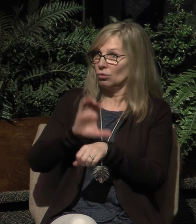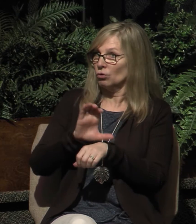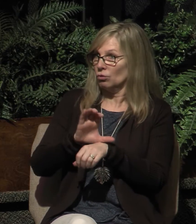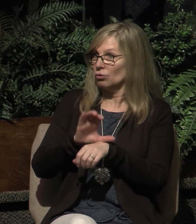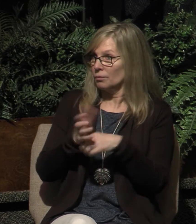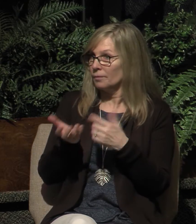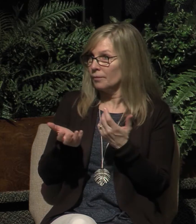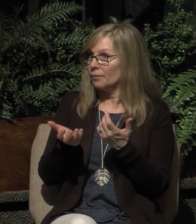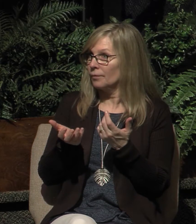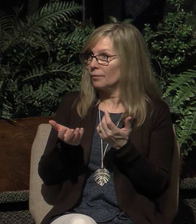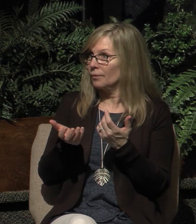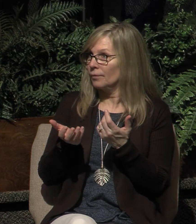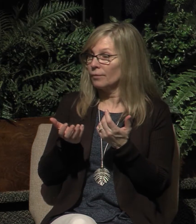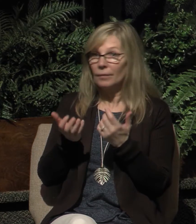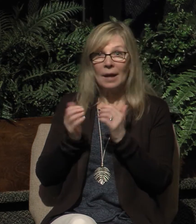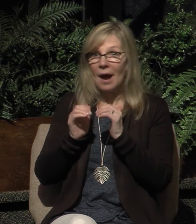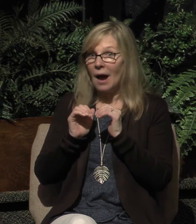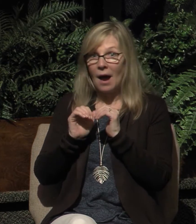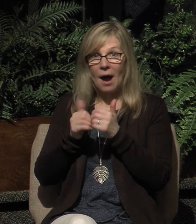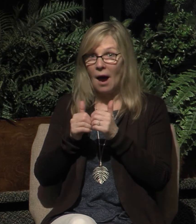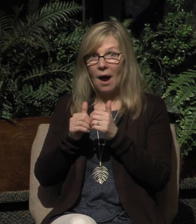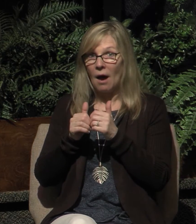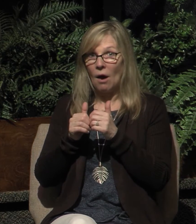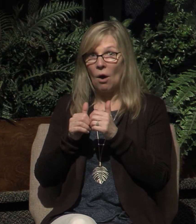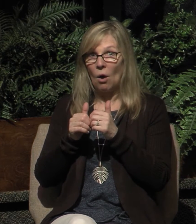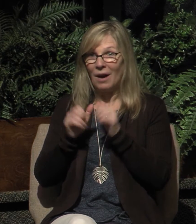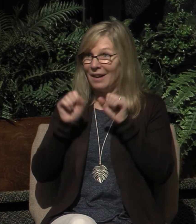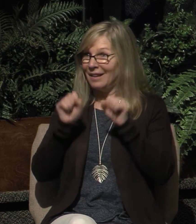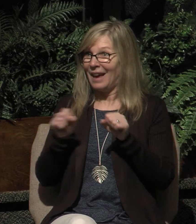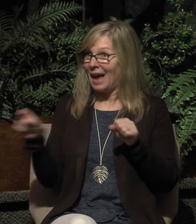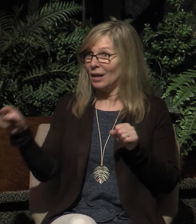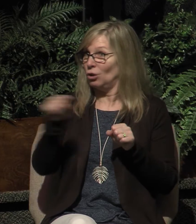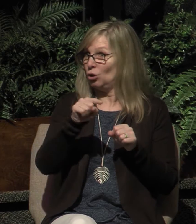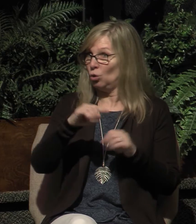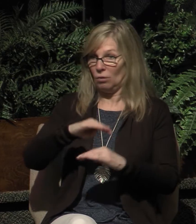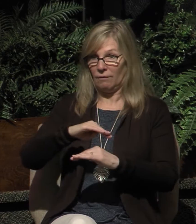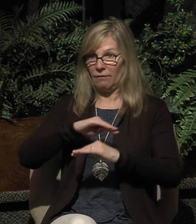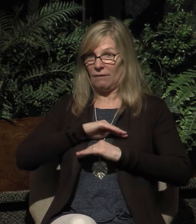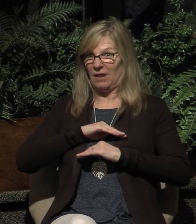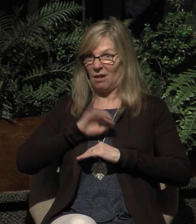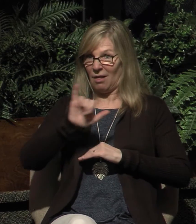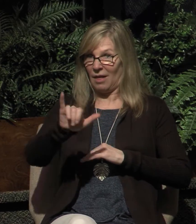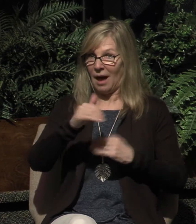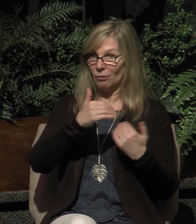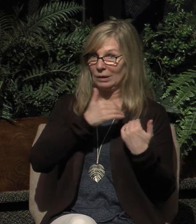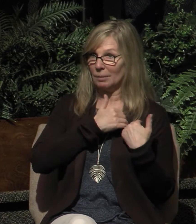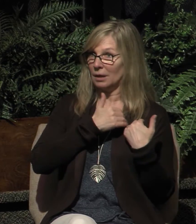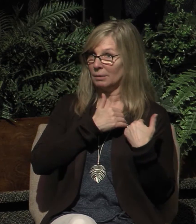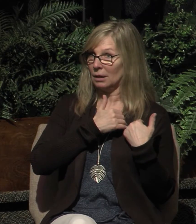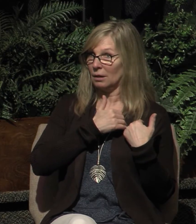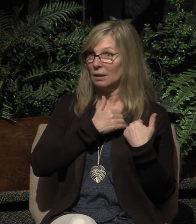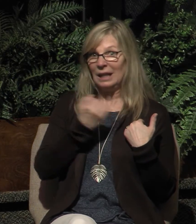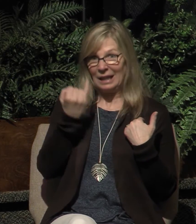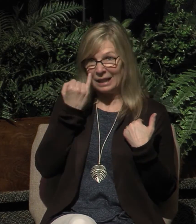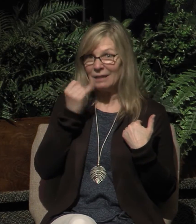The only possible way that you can fulfill such responsibilities is by being active